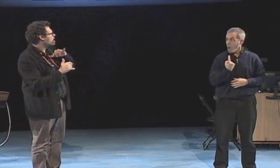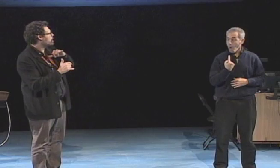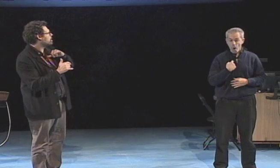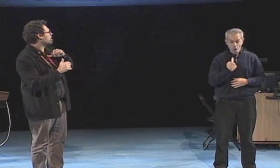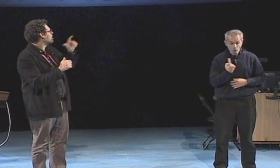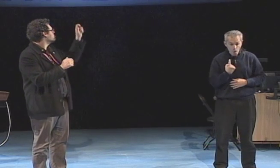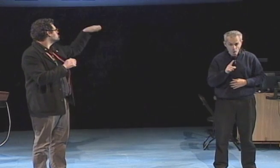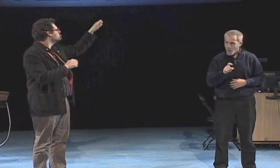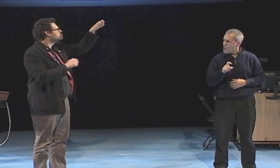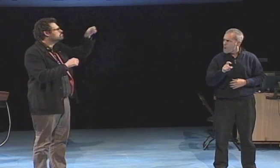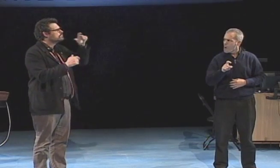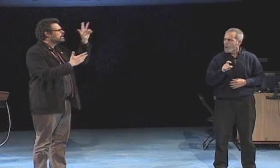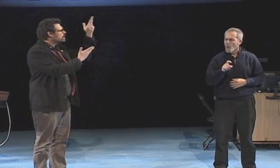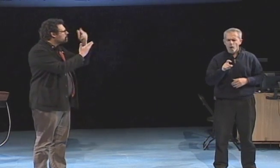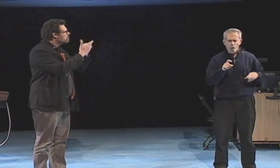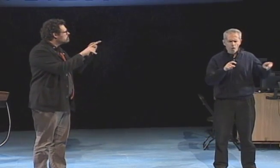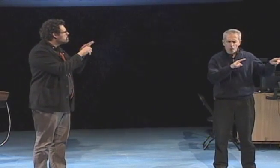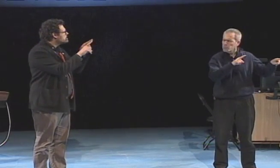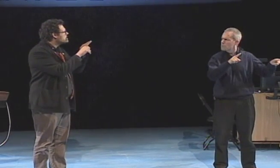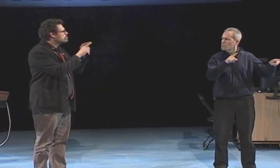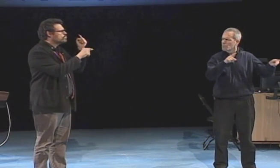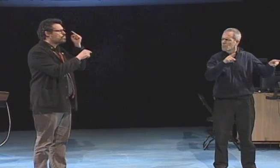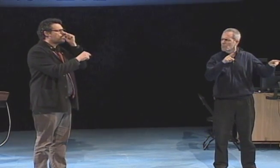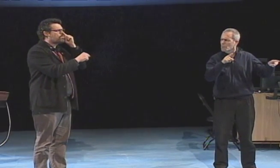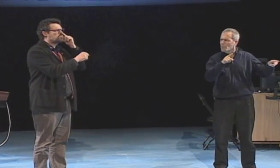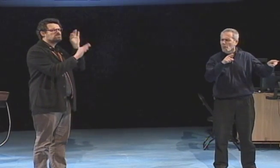My goal was to make powerful images.